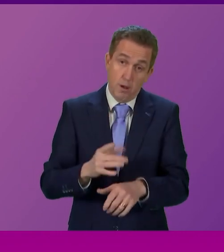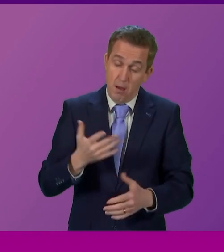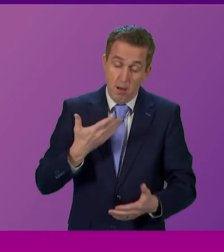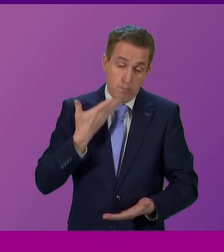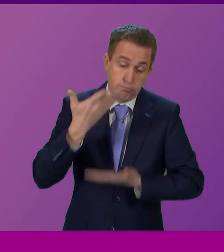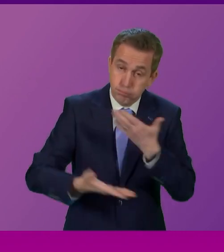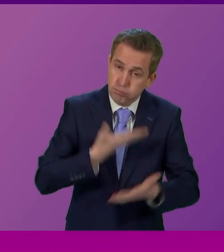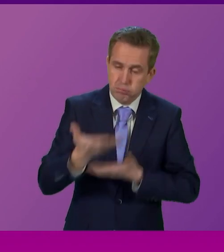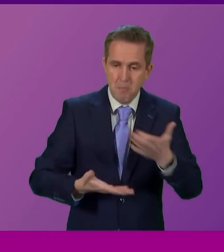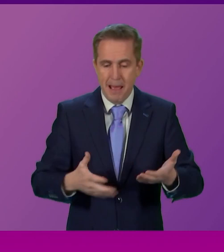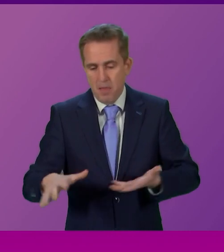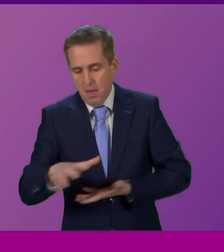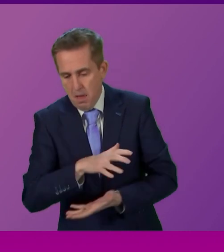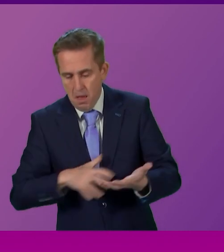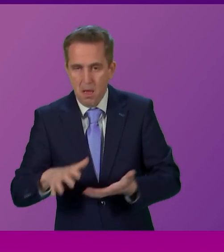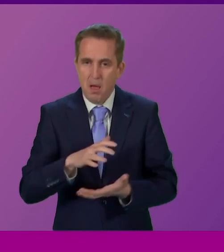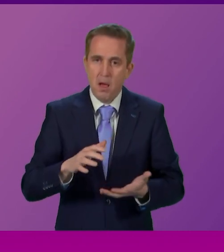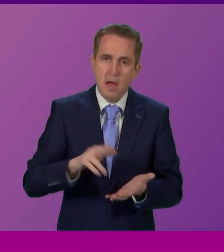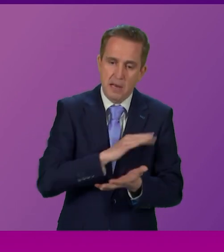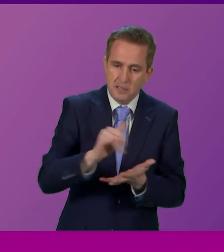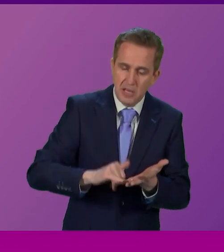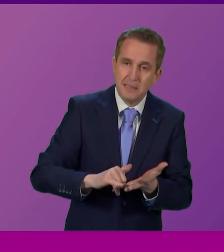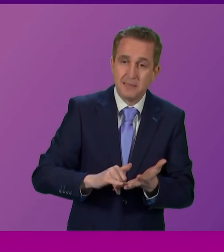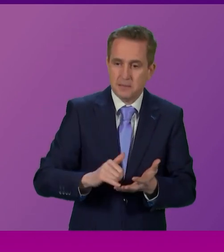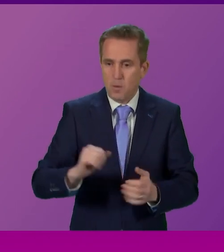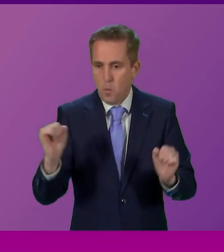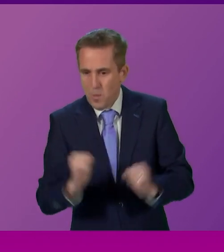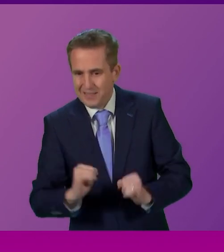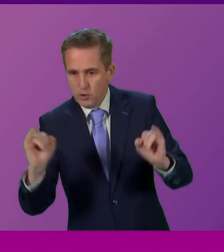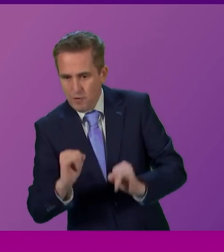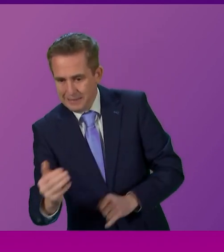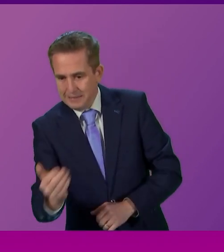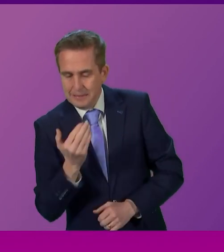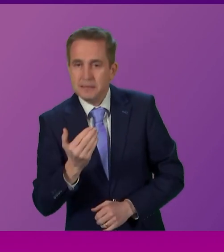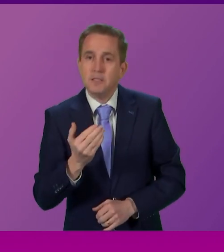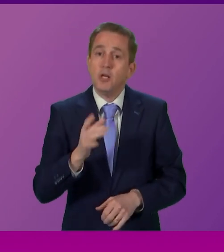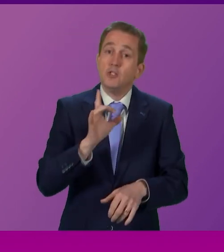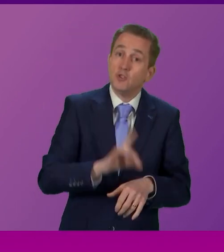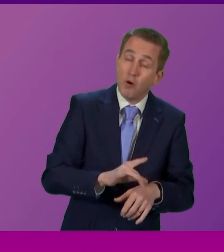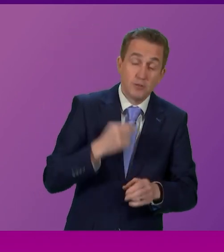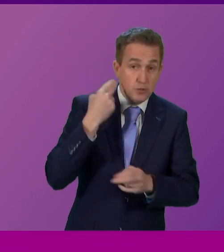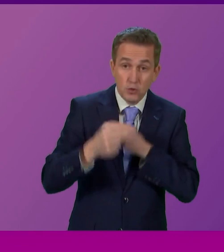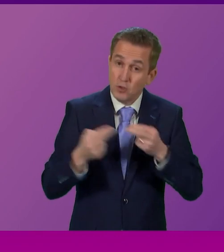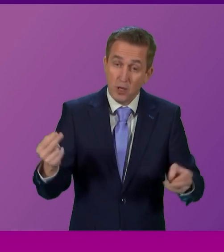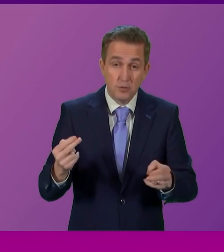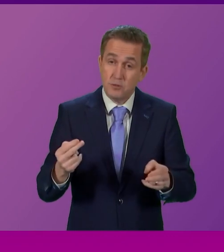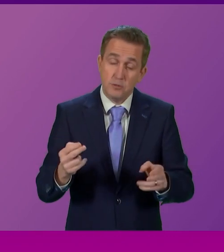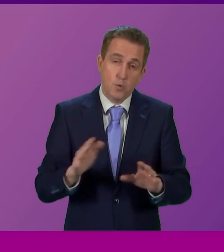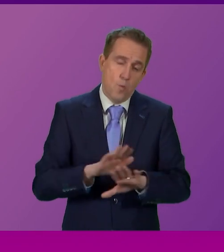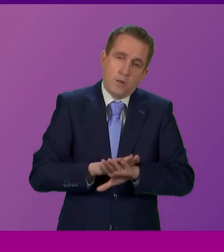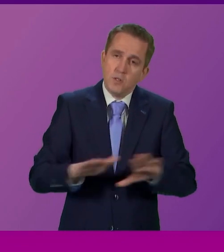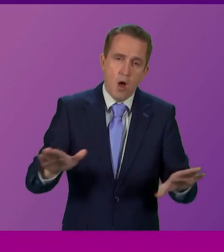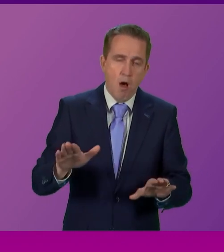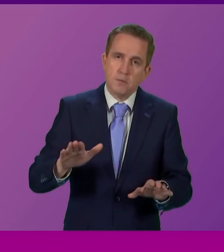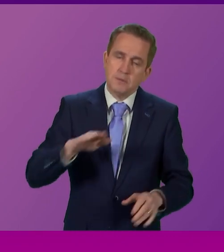repeated warnings that a winter crisis was looming. Doctors and nurses weren't impressed by the measures announced yesterday. This